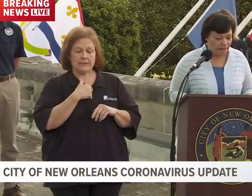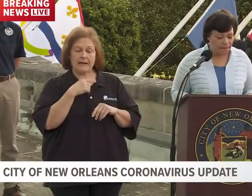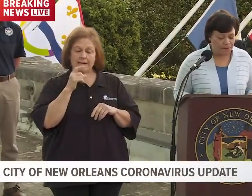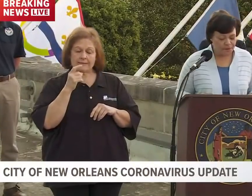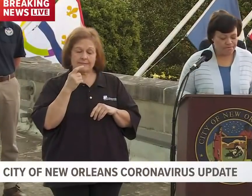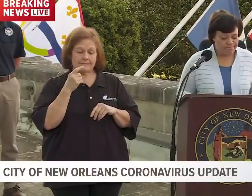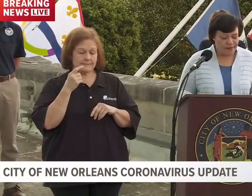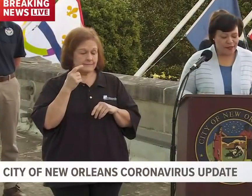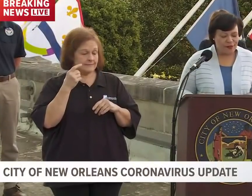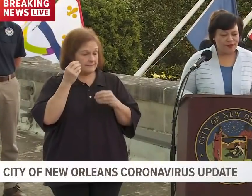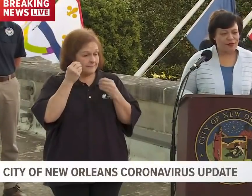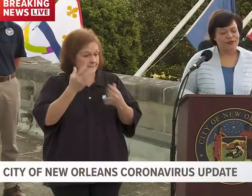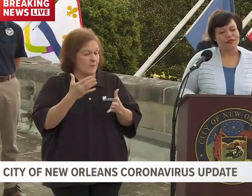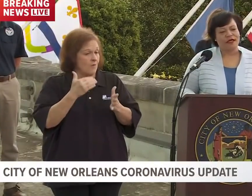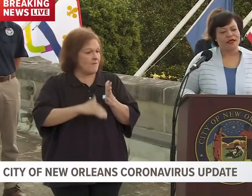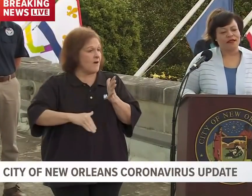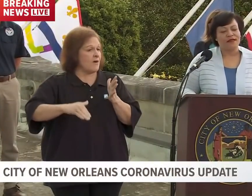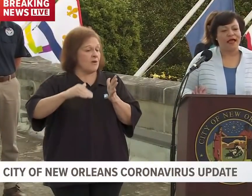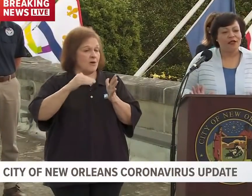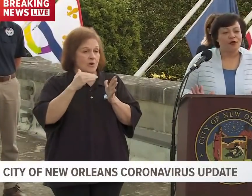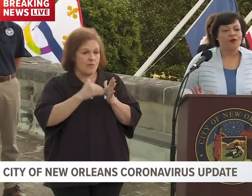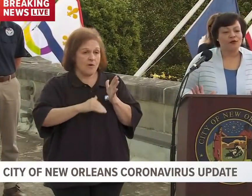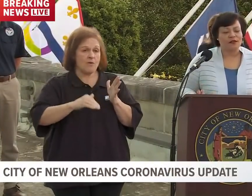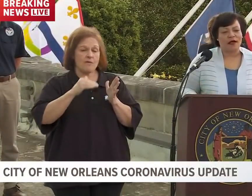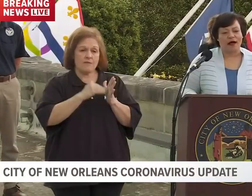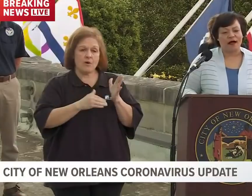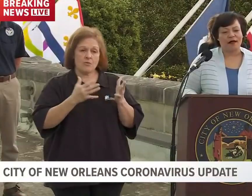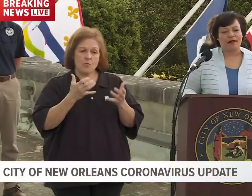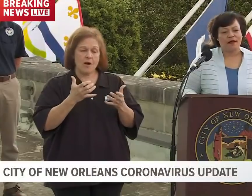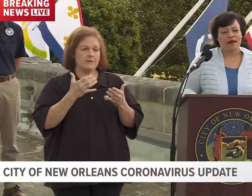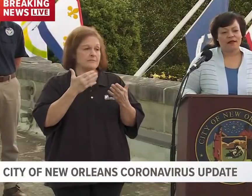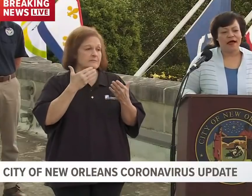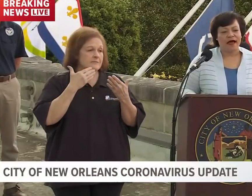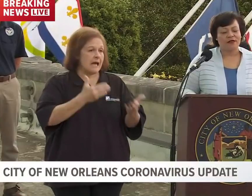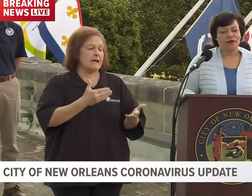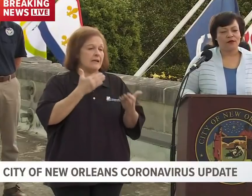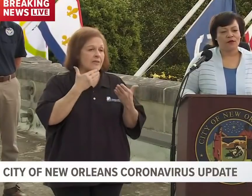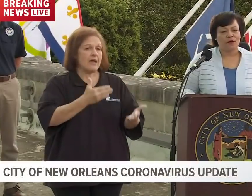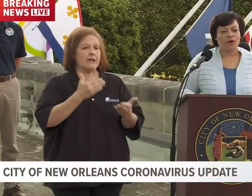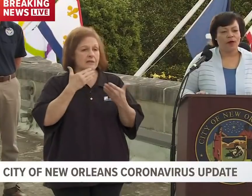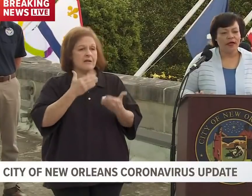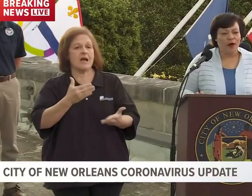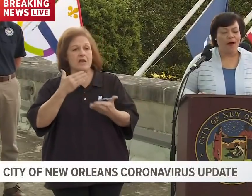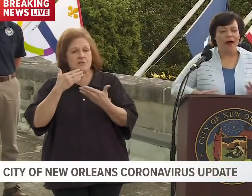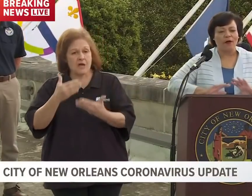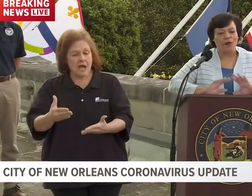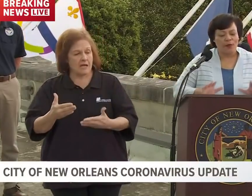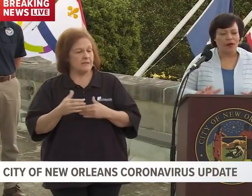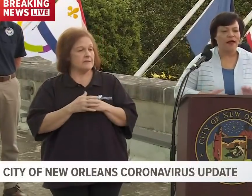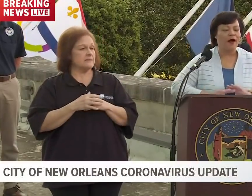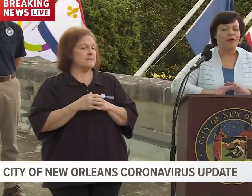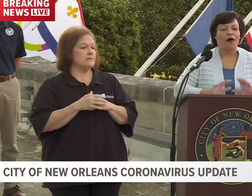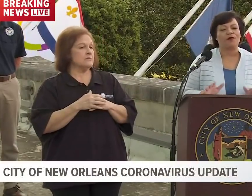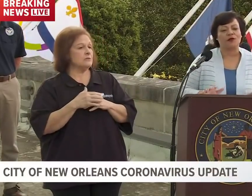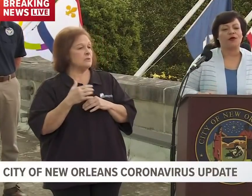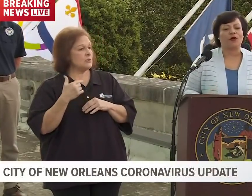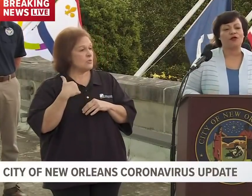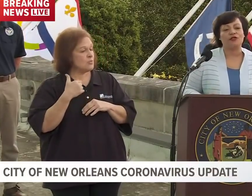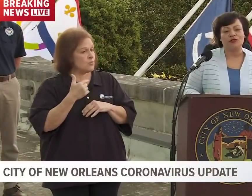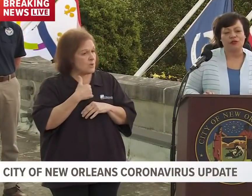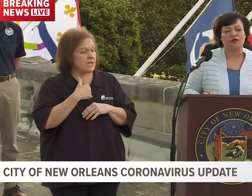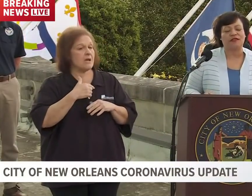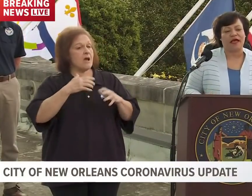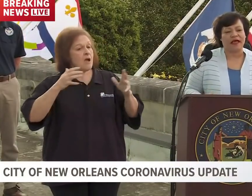just the thank yous that we go out or we put out, but also